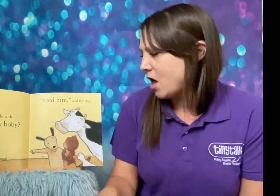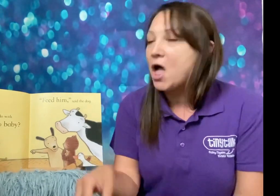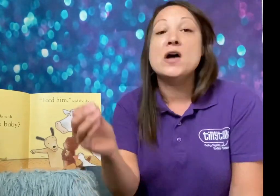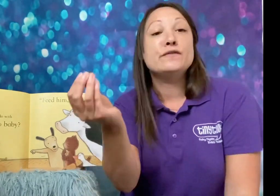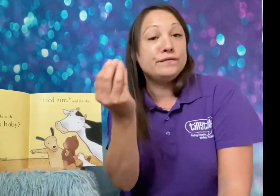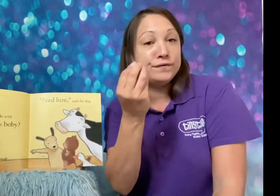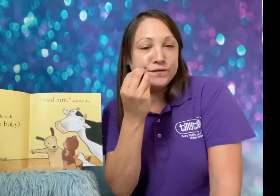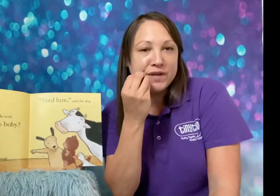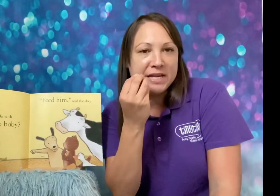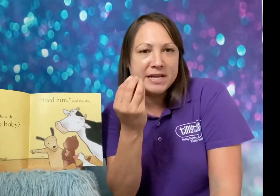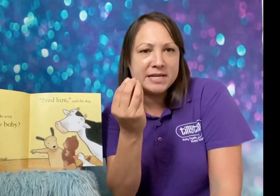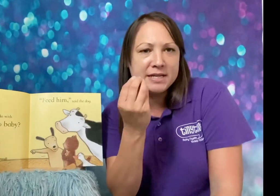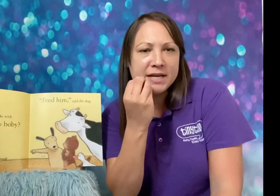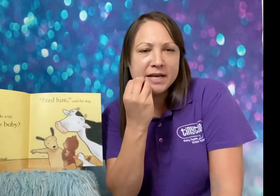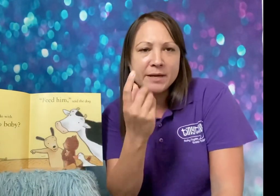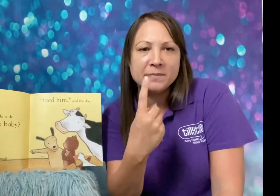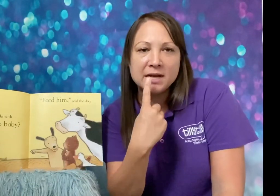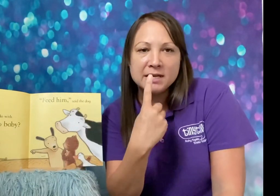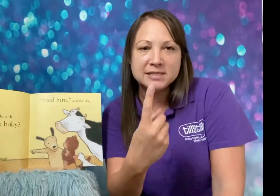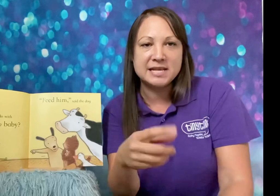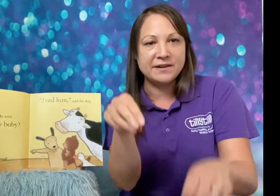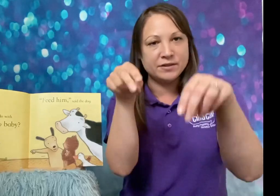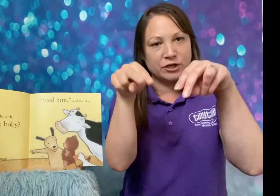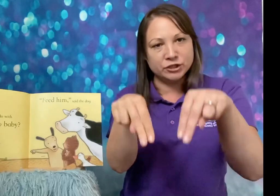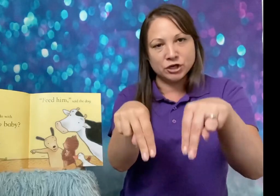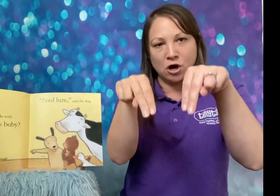Feed him, said the dog.